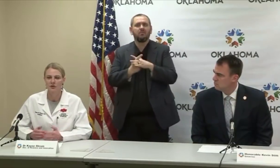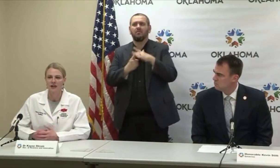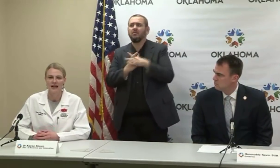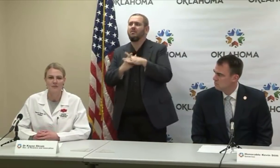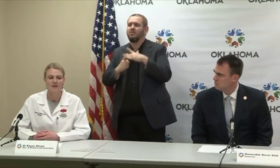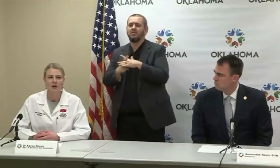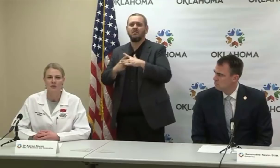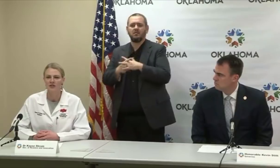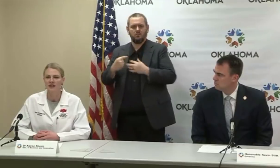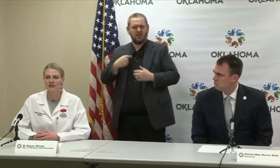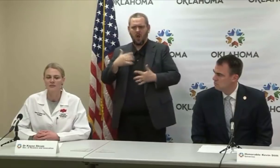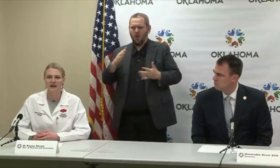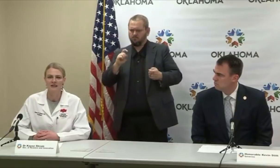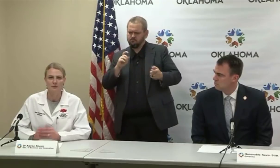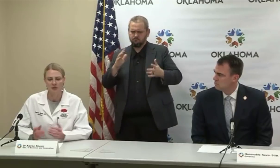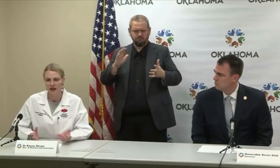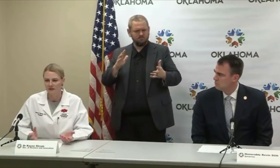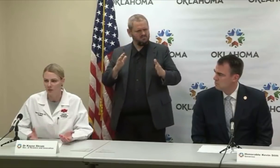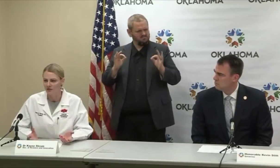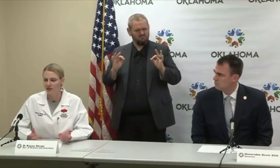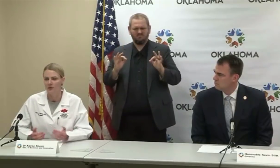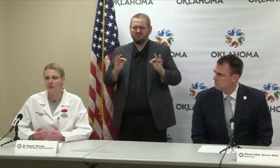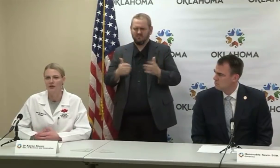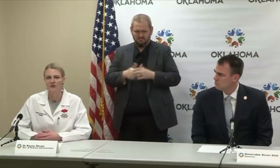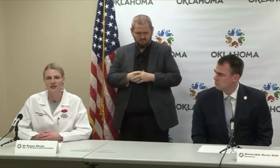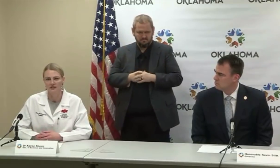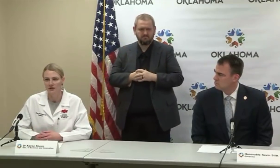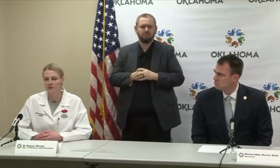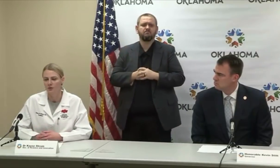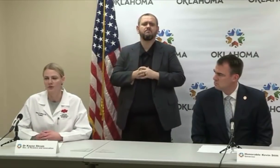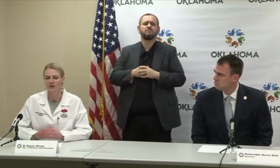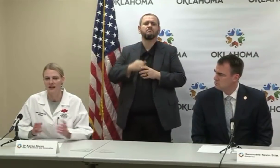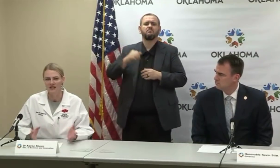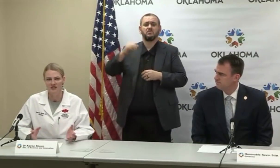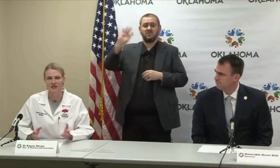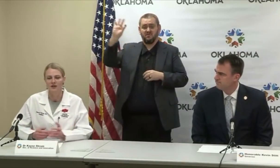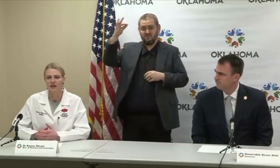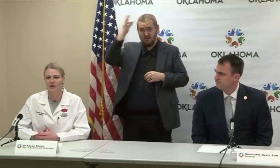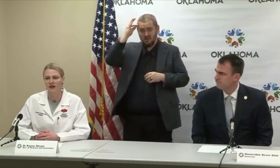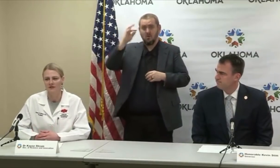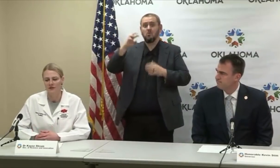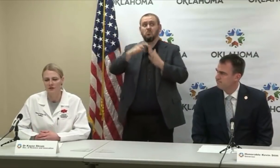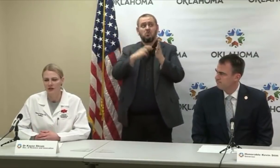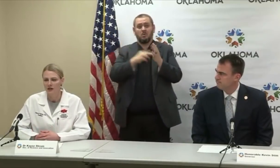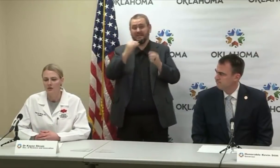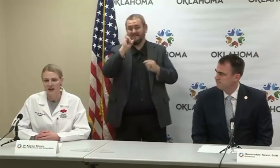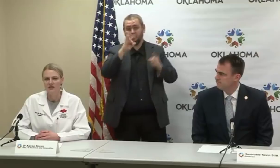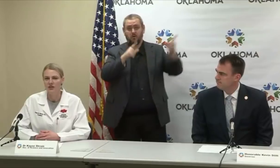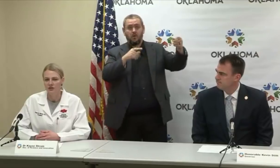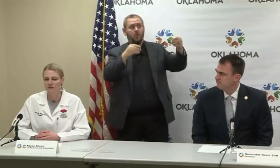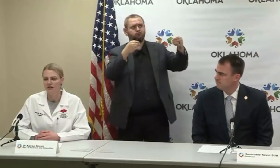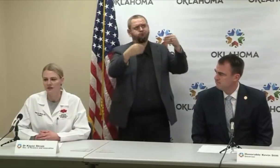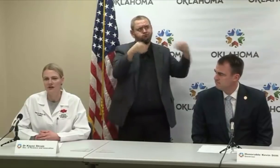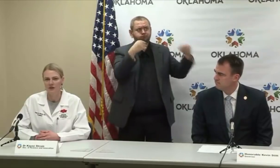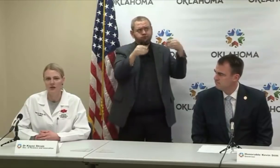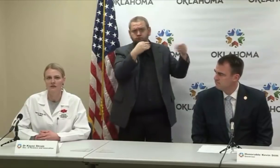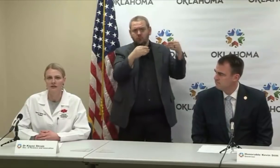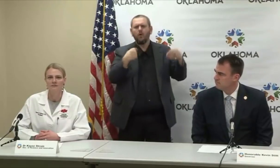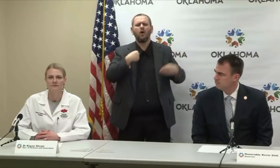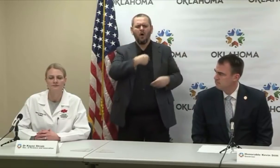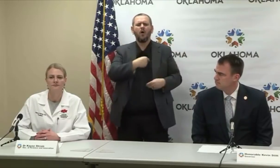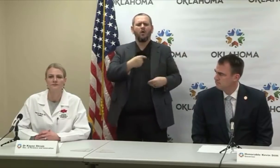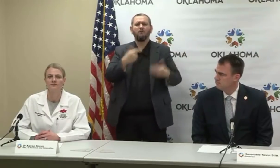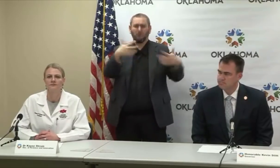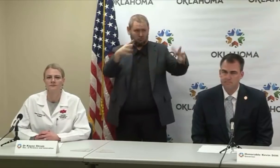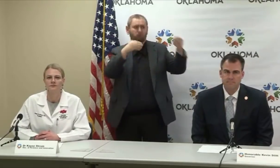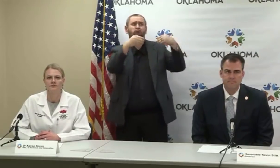external labs, which expanded the platforms that we were using and, therefore, the reagents that we could go after, we executed very, very quickly.